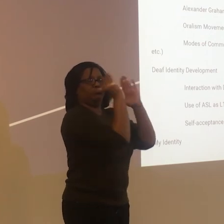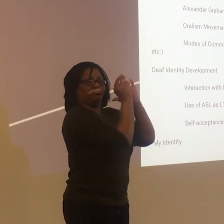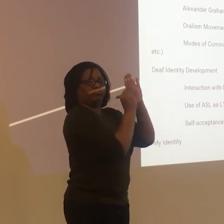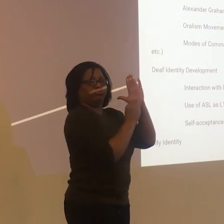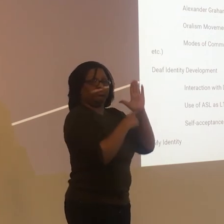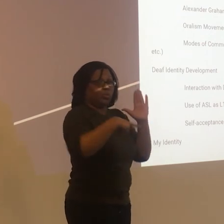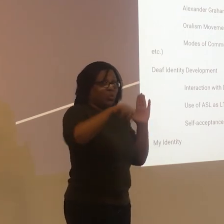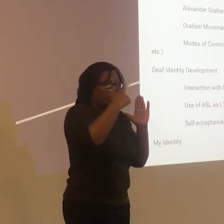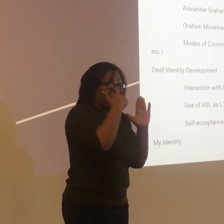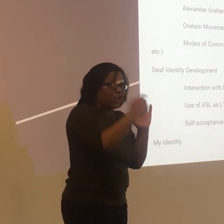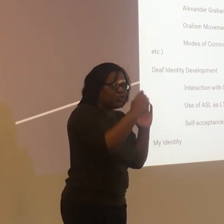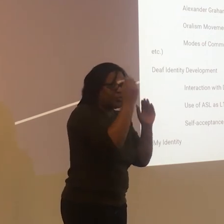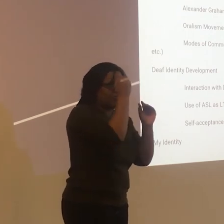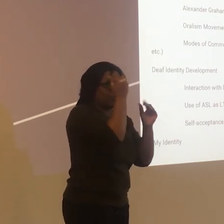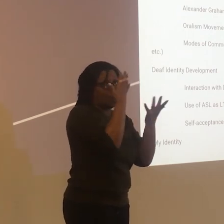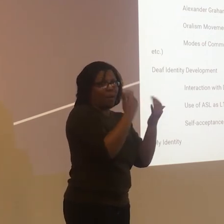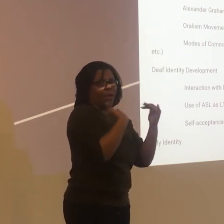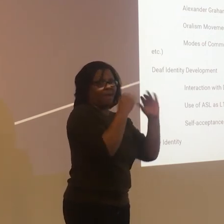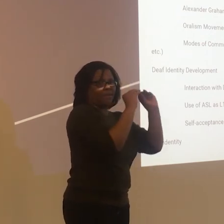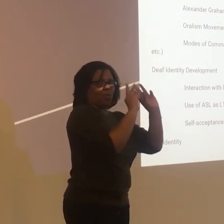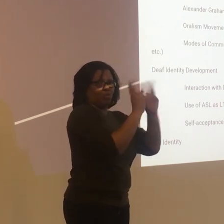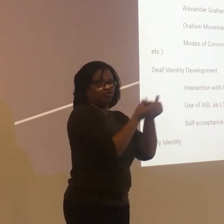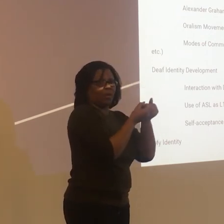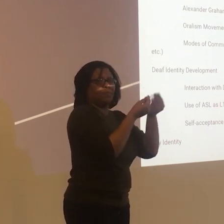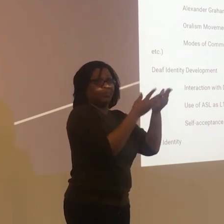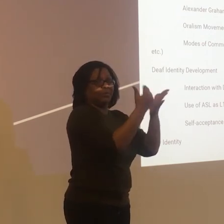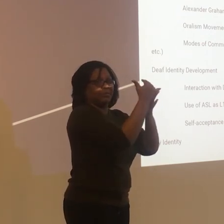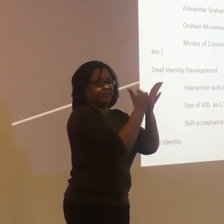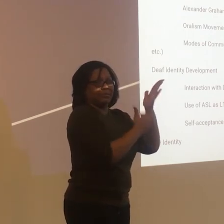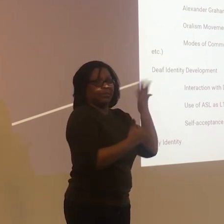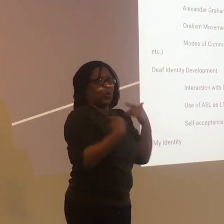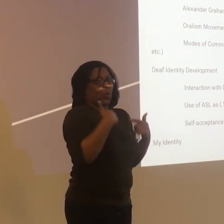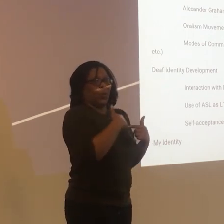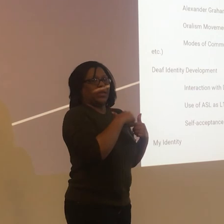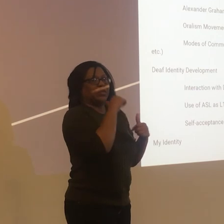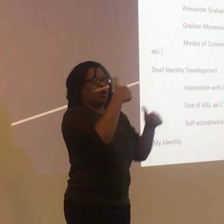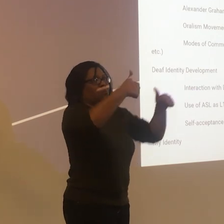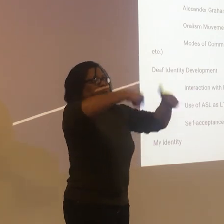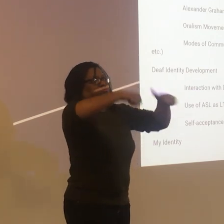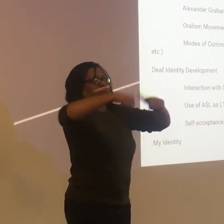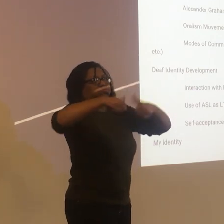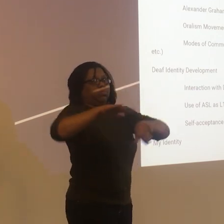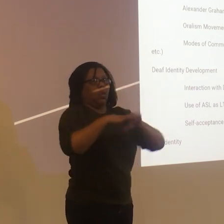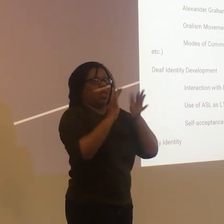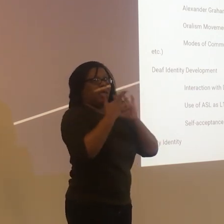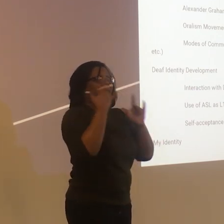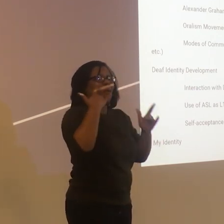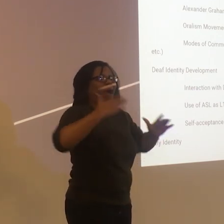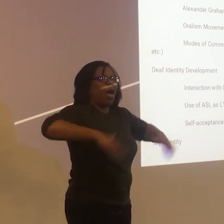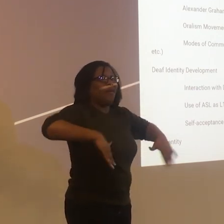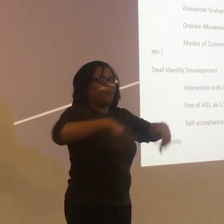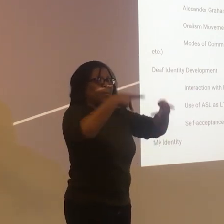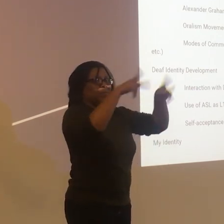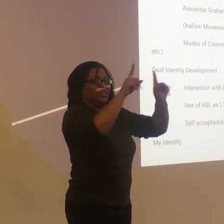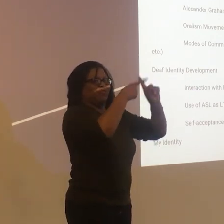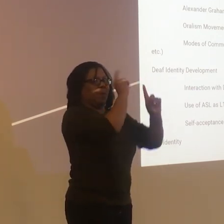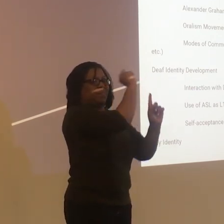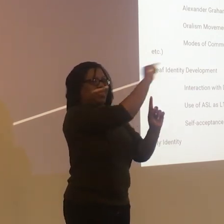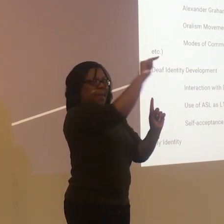don't publish it online at this point because we haven't gotten permission from all of the service